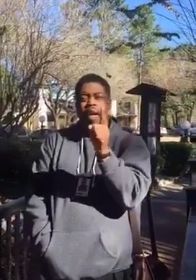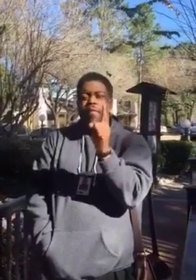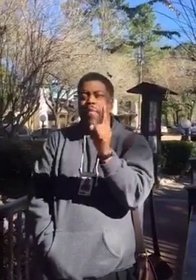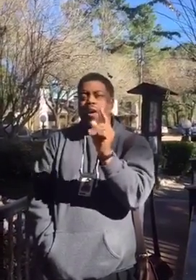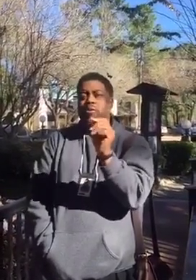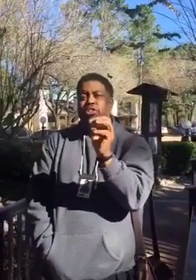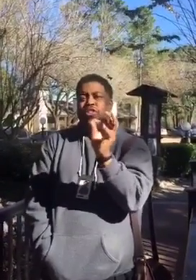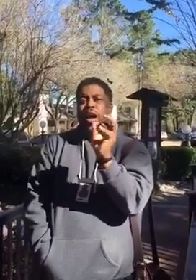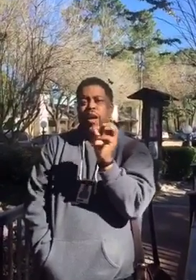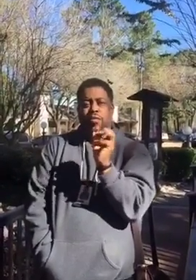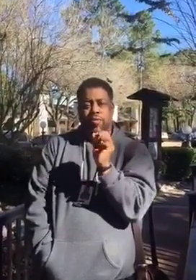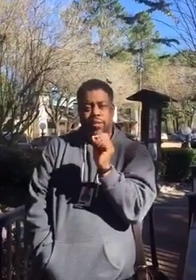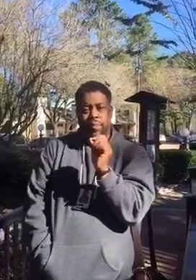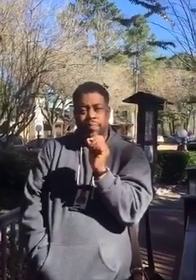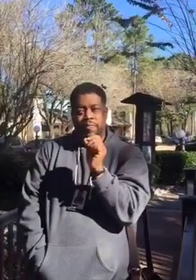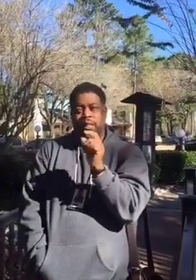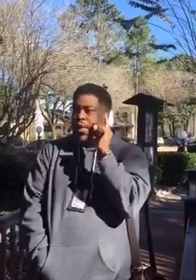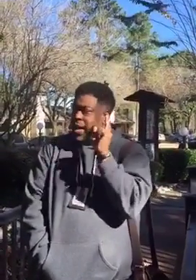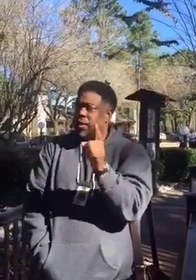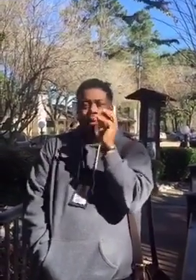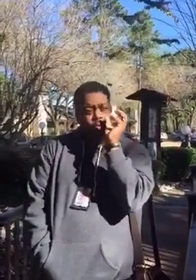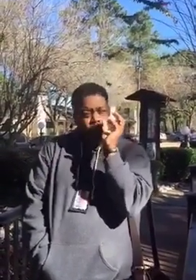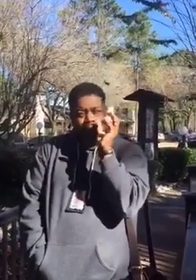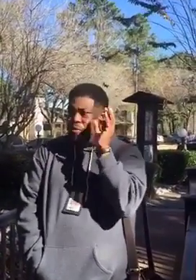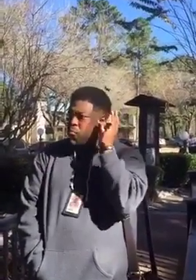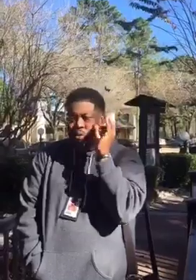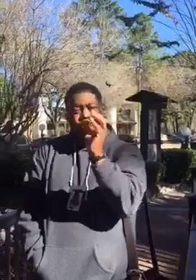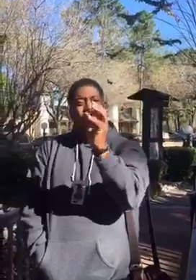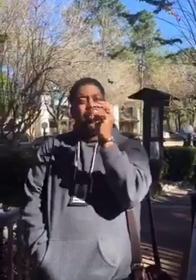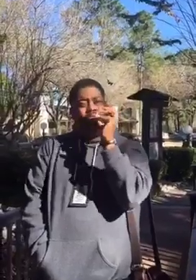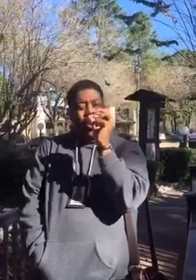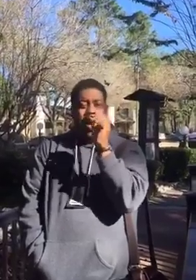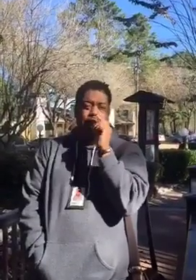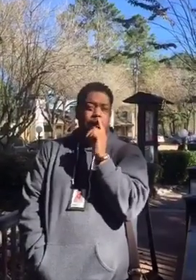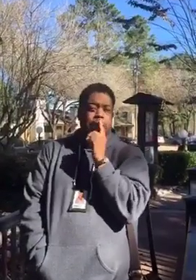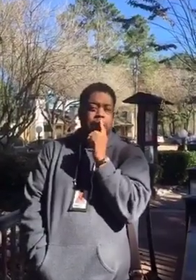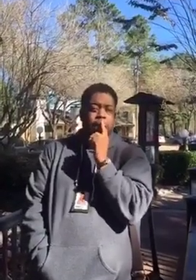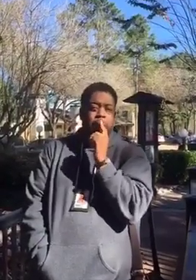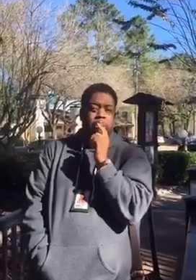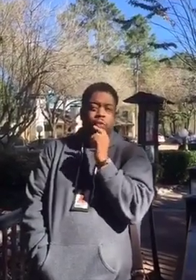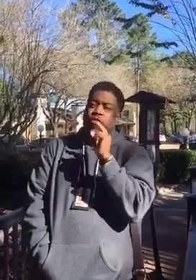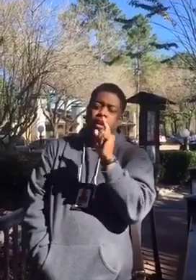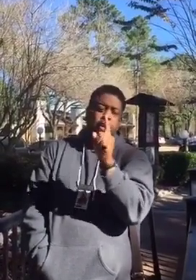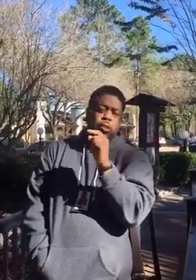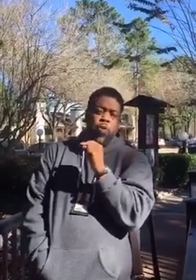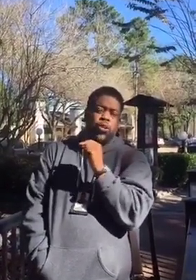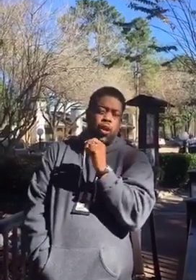don't let everybody hold your child. See, that's why we get ruined with ideas. We're trying to get a sports